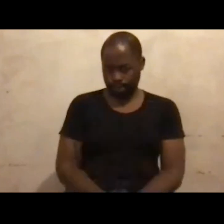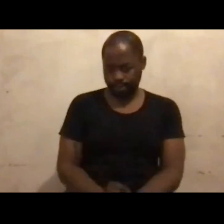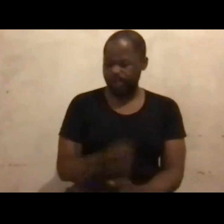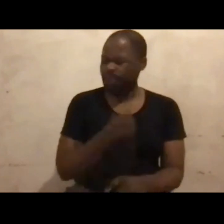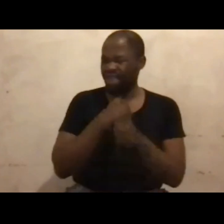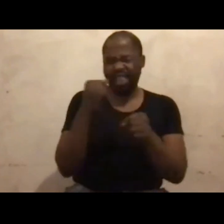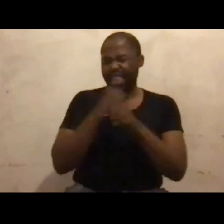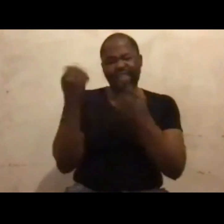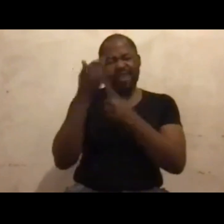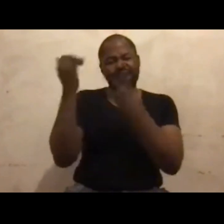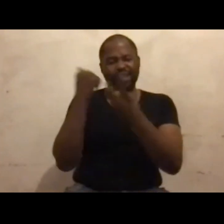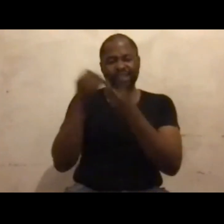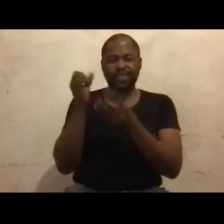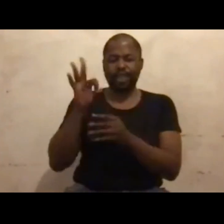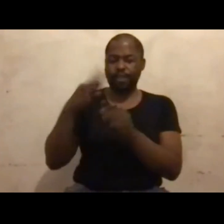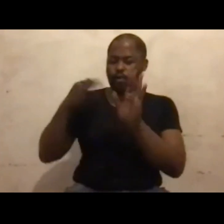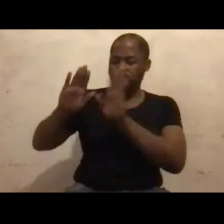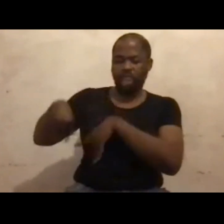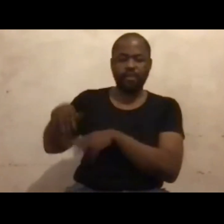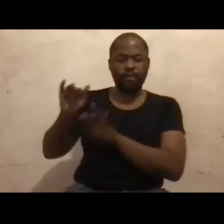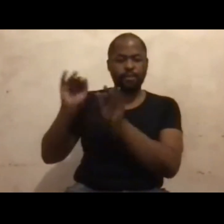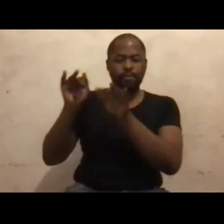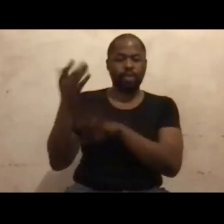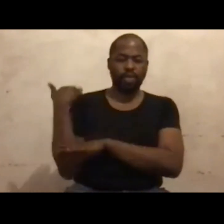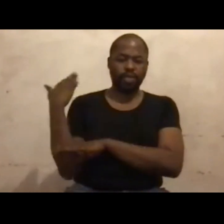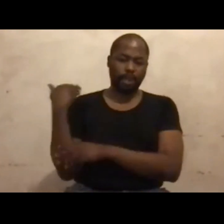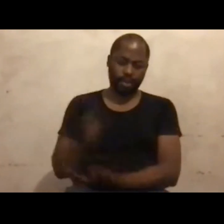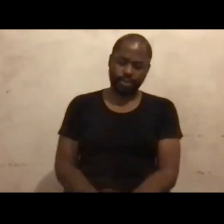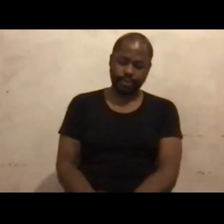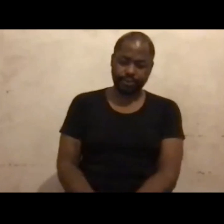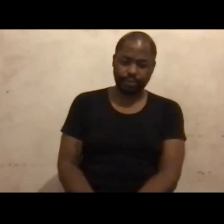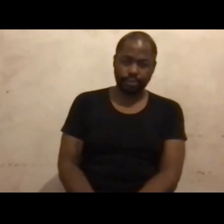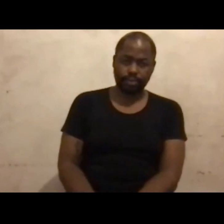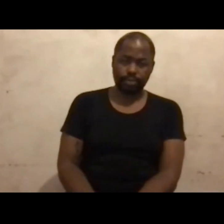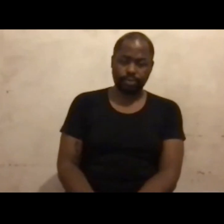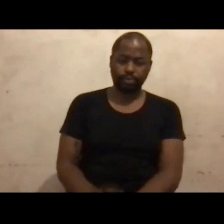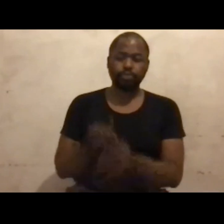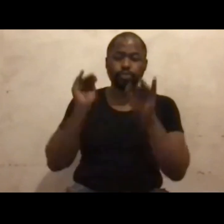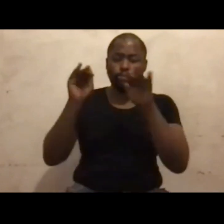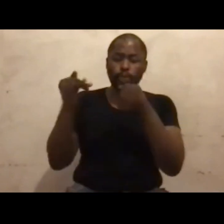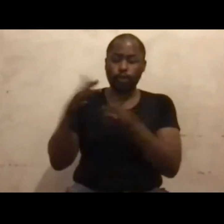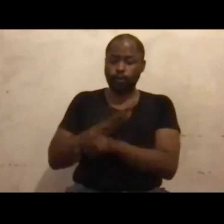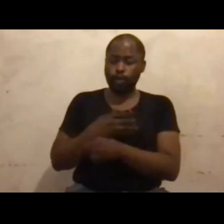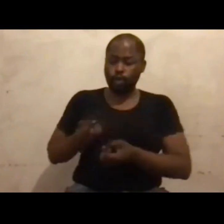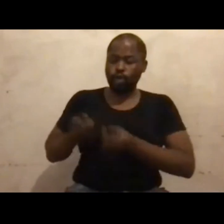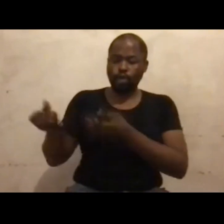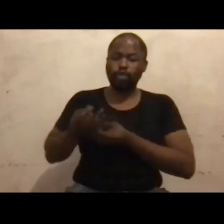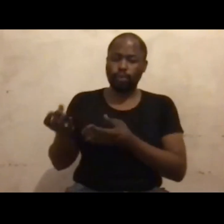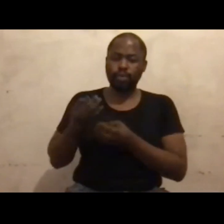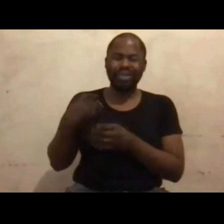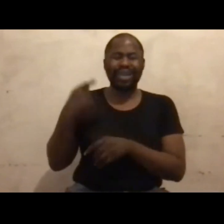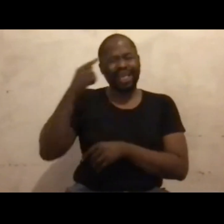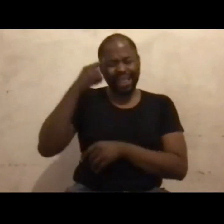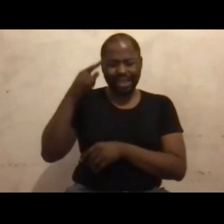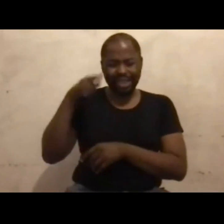leave people with potential, people with contribution in gutters. And I think that's really the message